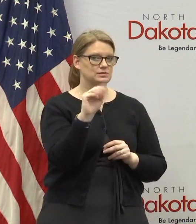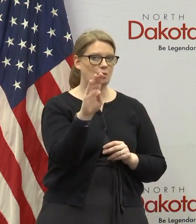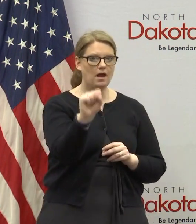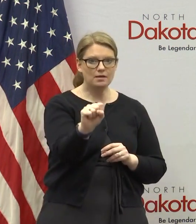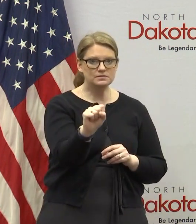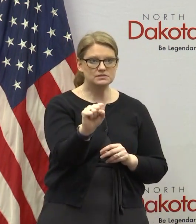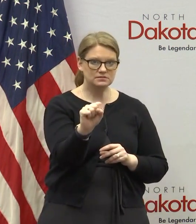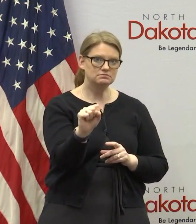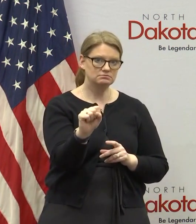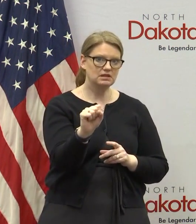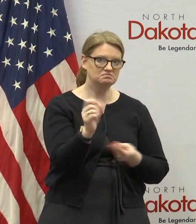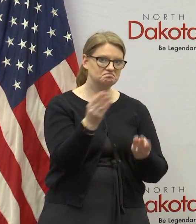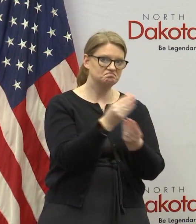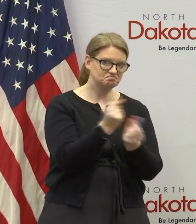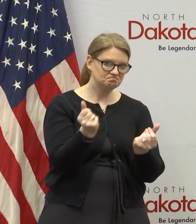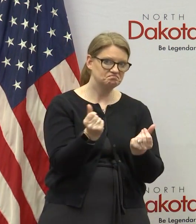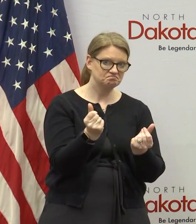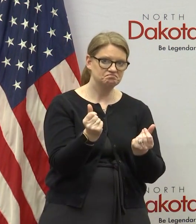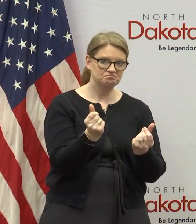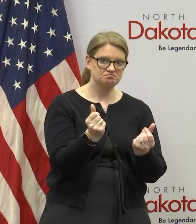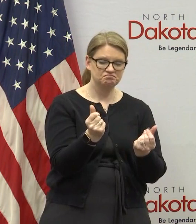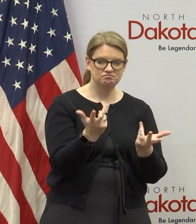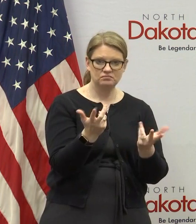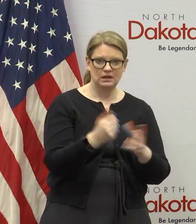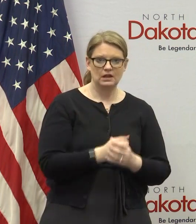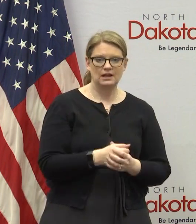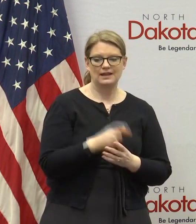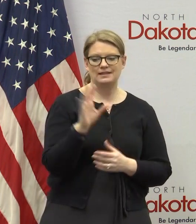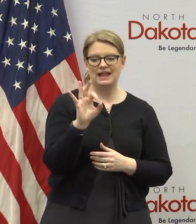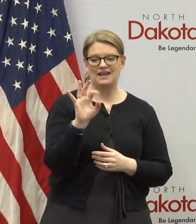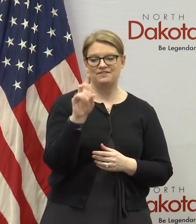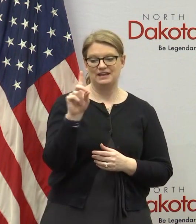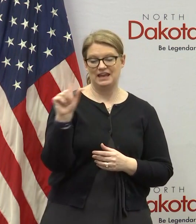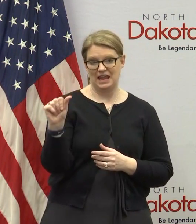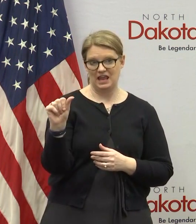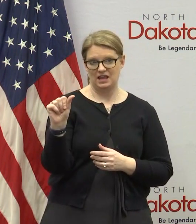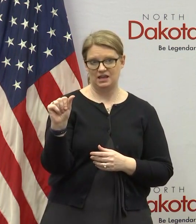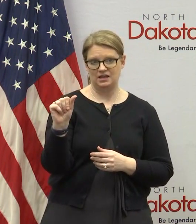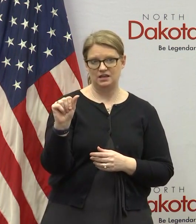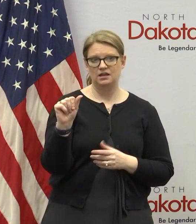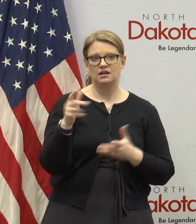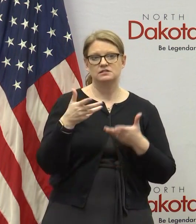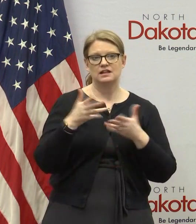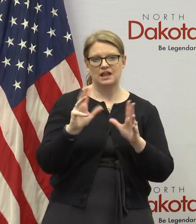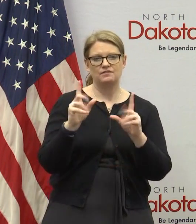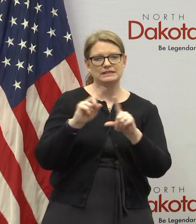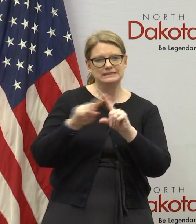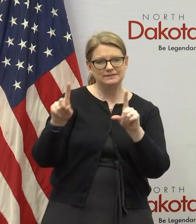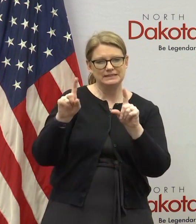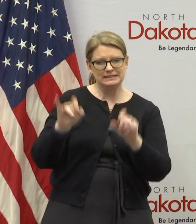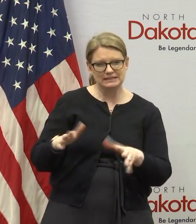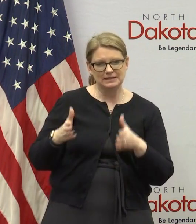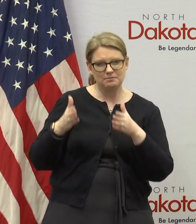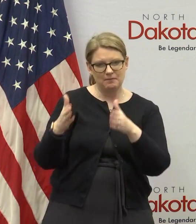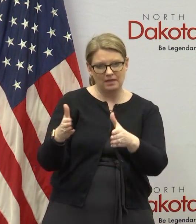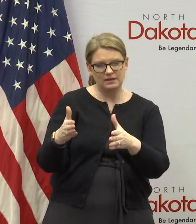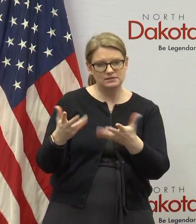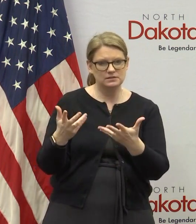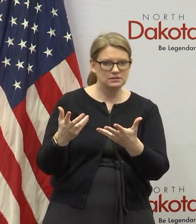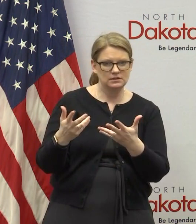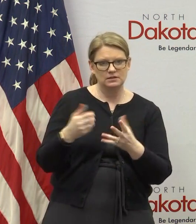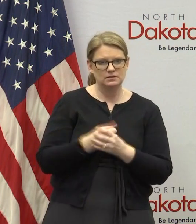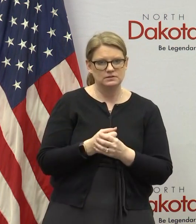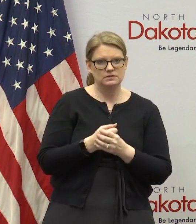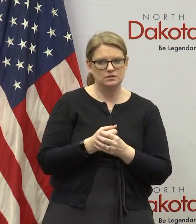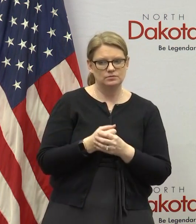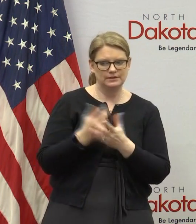being relieved and being met in addition the fda is working to allow for some different testing methods and so we're just